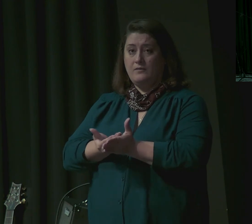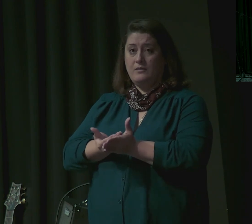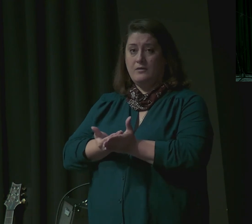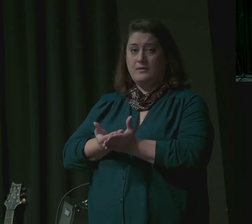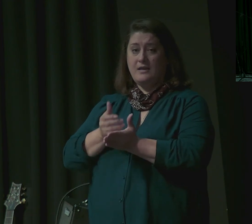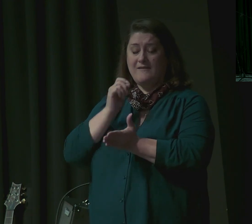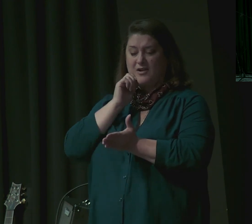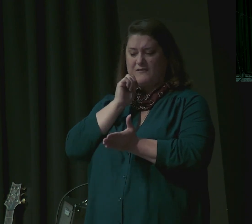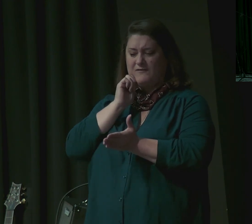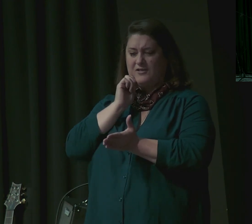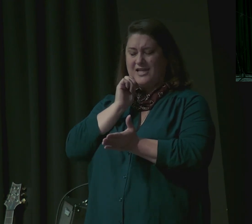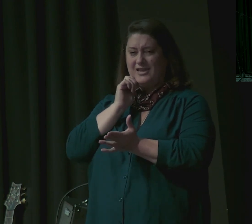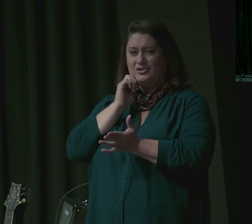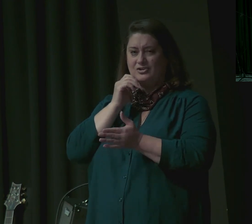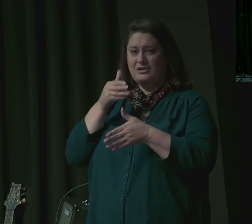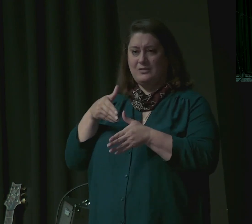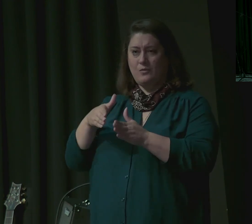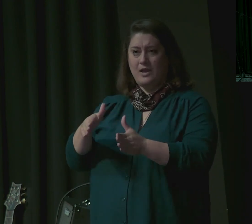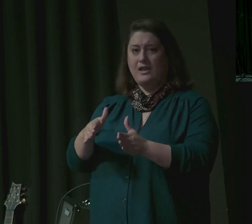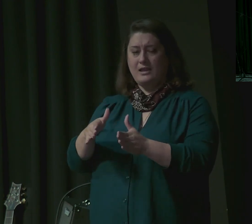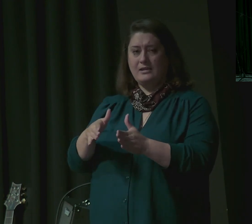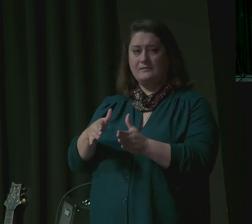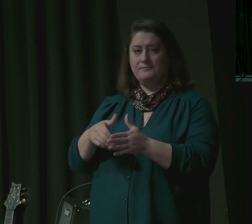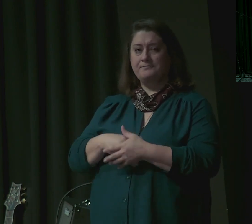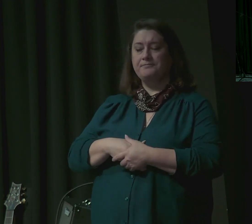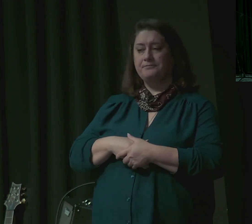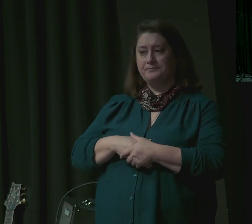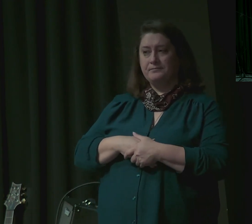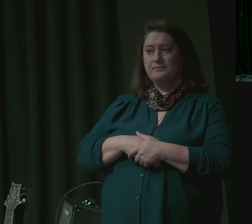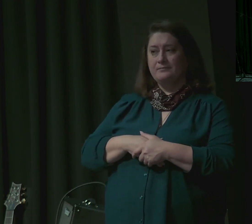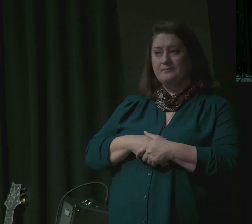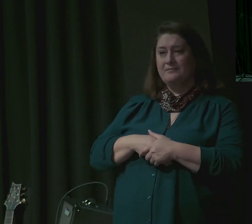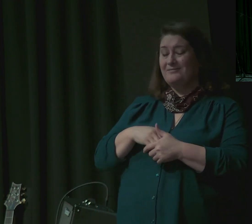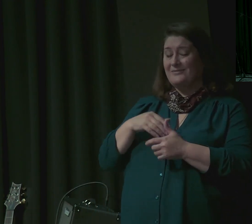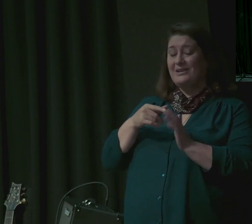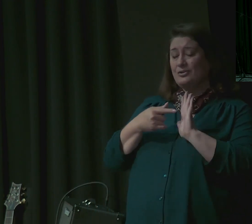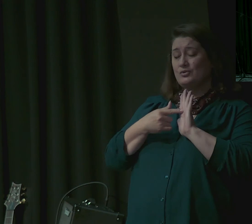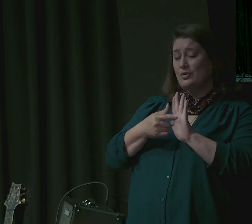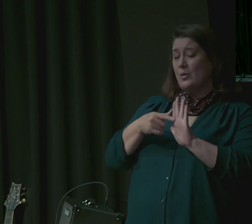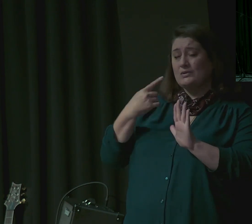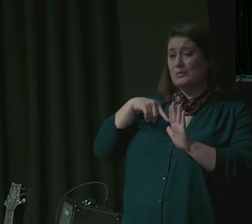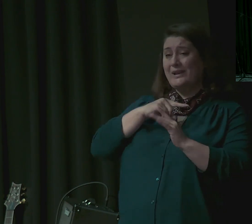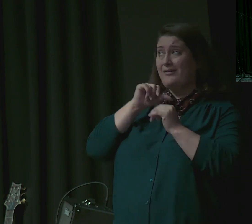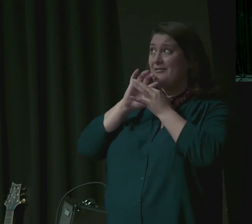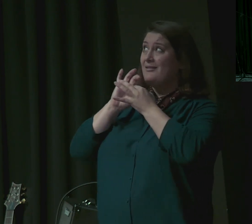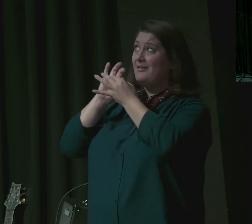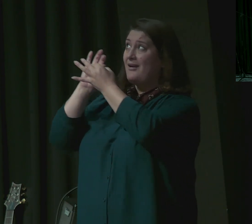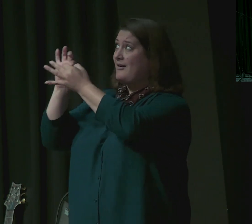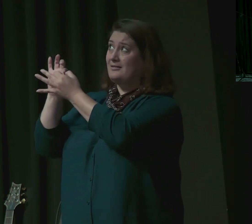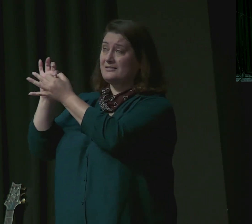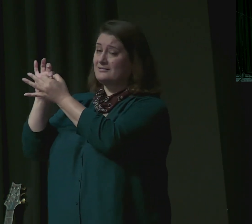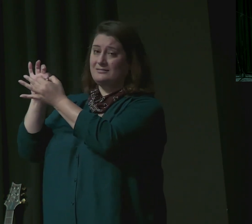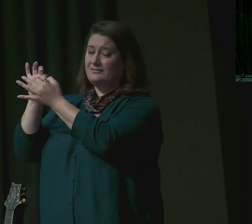Joseph's brothers are repenting of their jealousy and are showing the fruits of that repentance in the way they respond to Benjamin